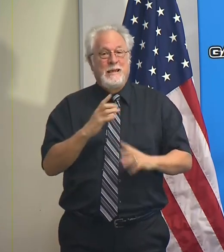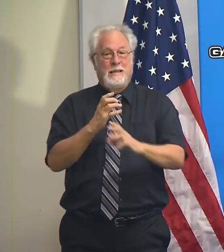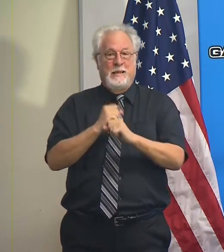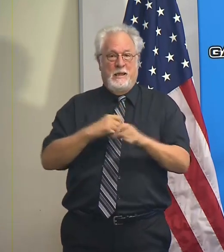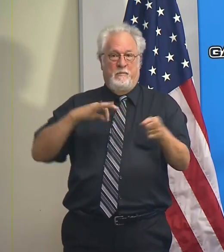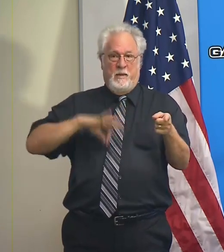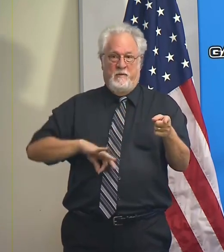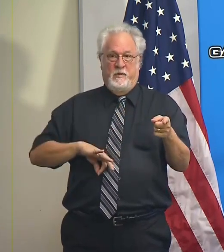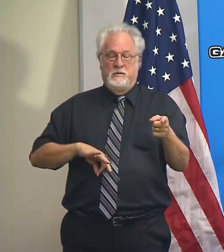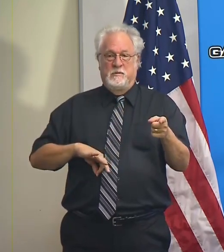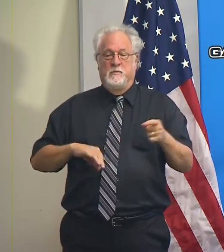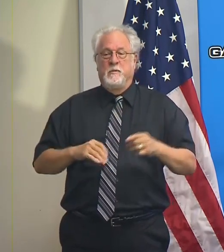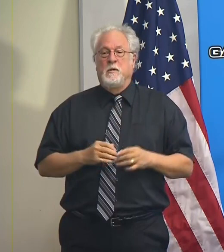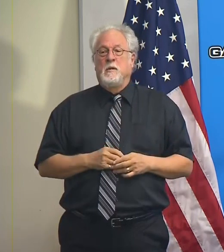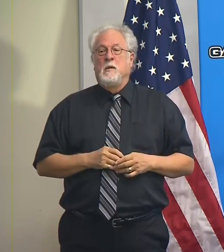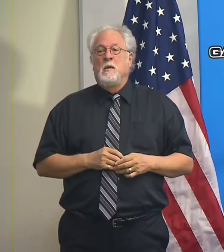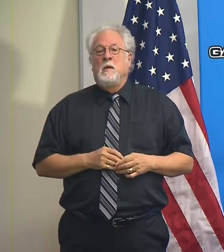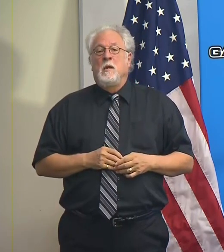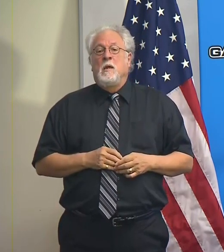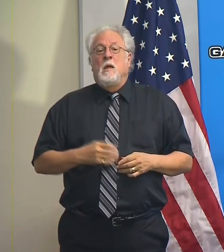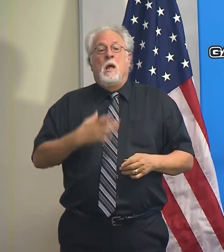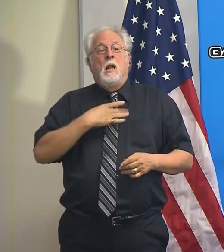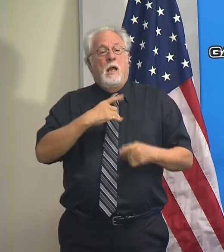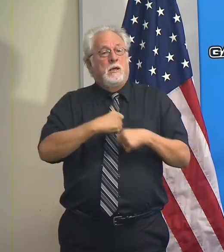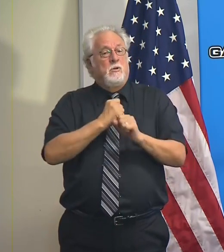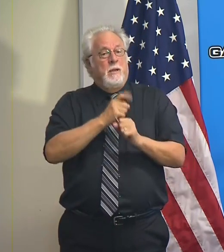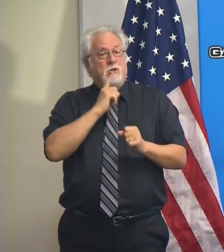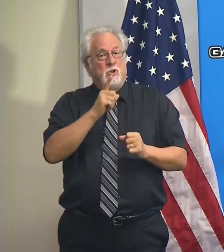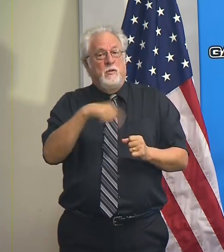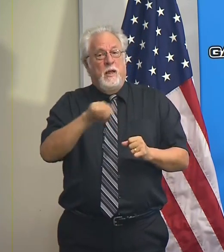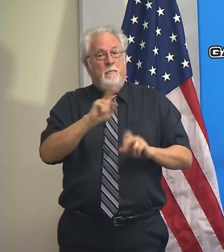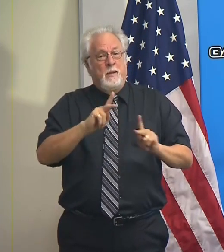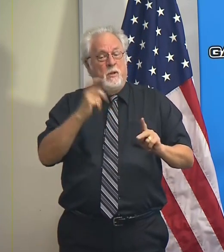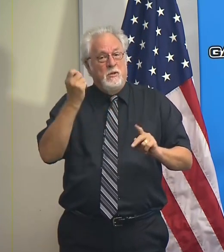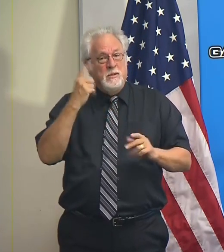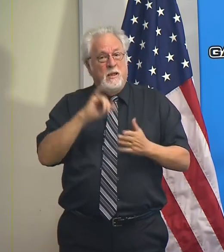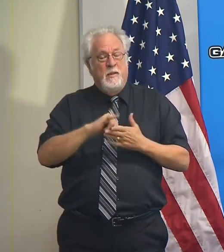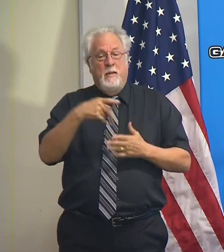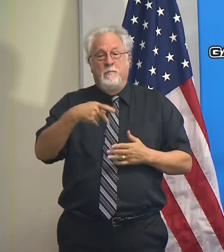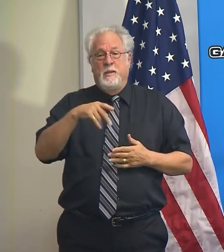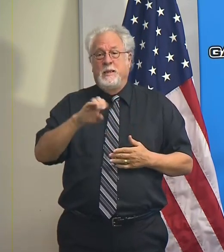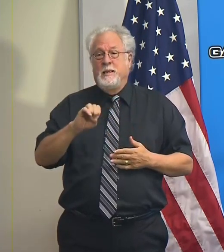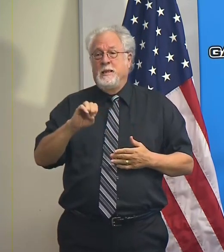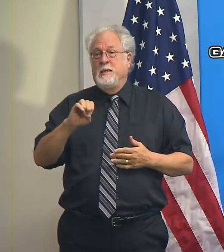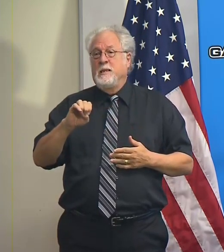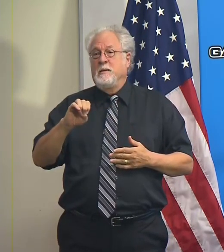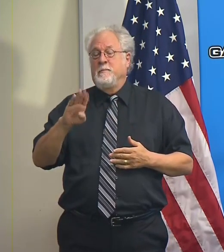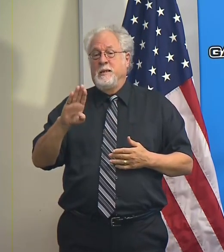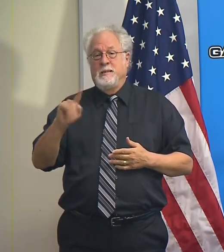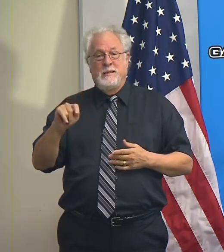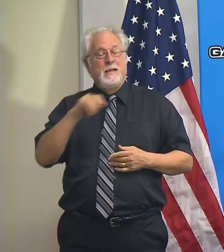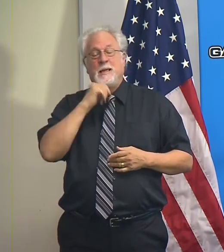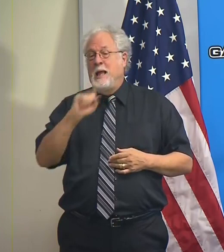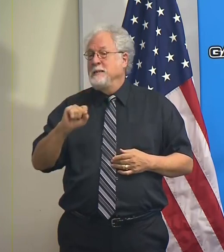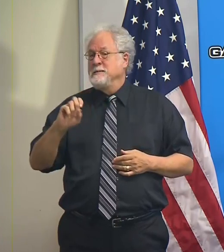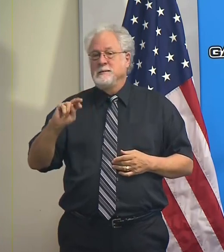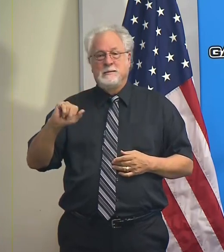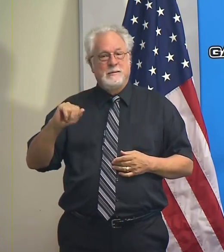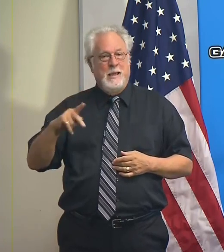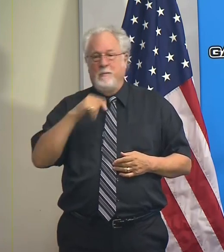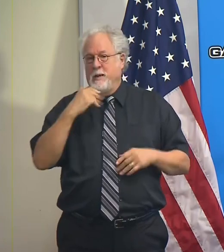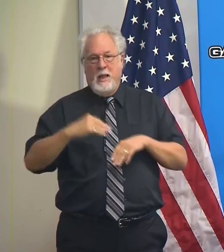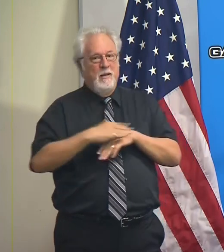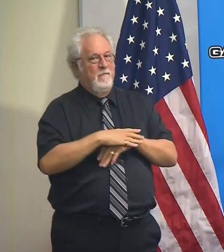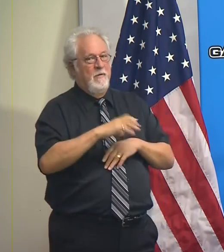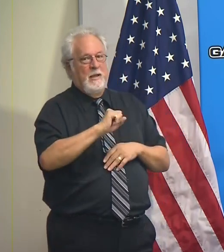benefits. I would like to make sure that people understand that PEBT is not SNAP. It doesn't affect SNAP